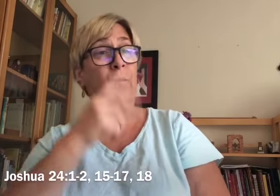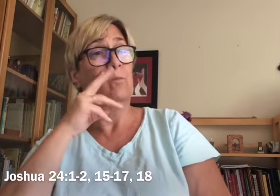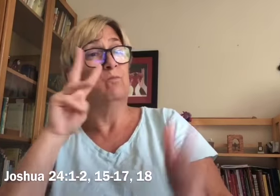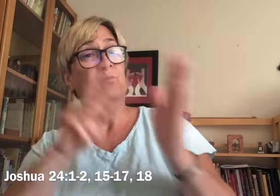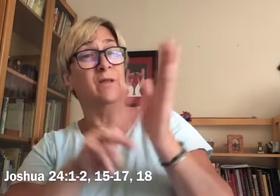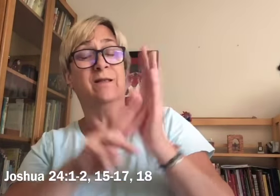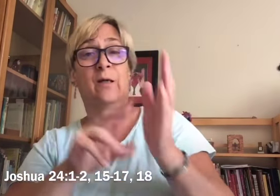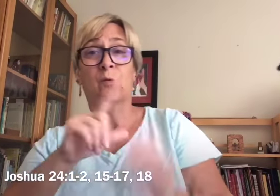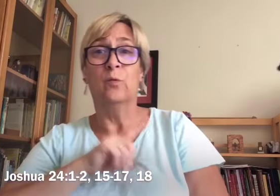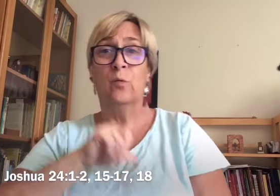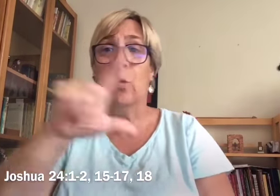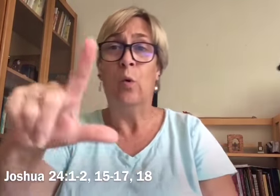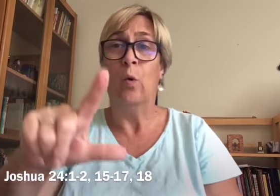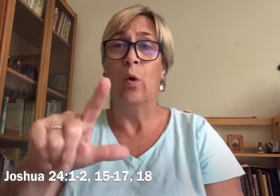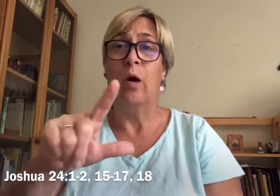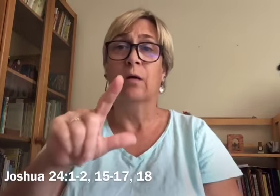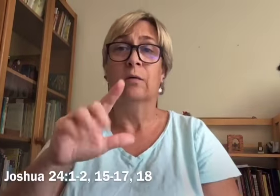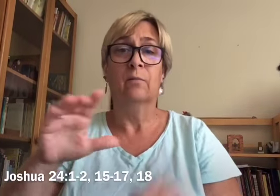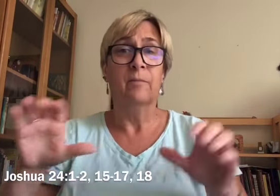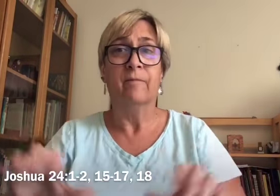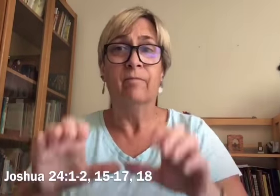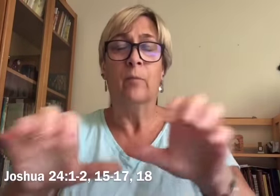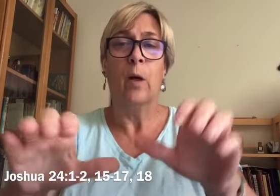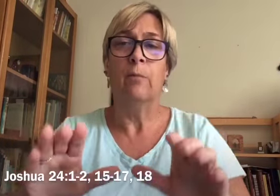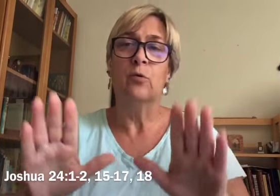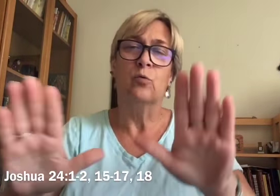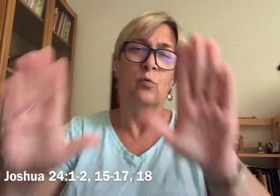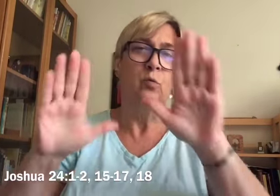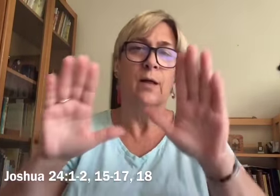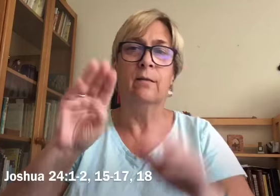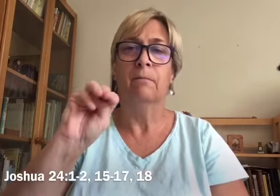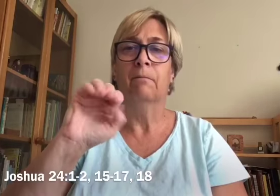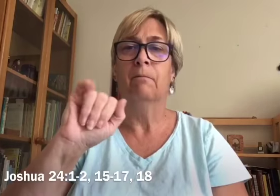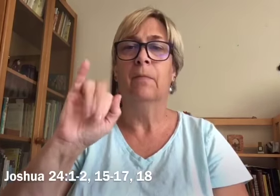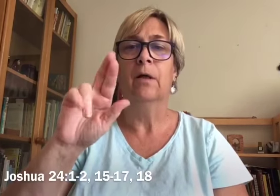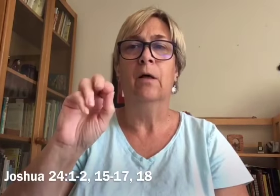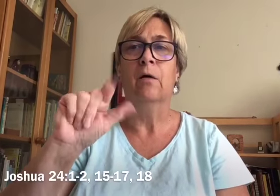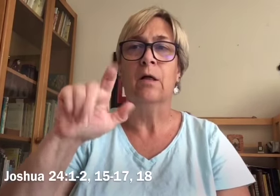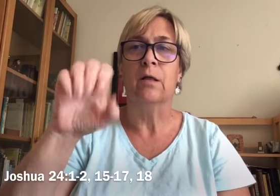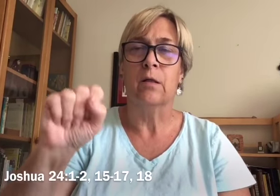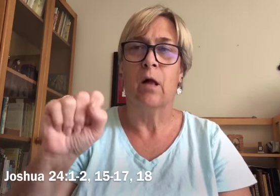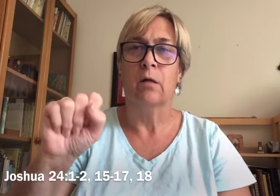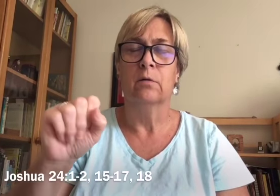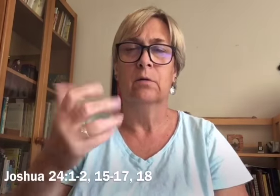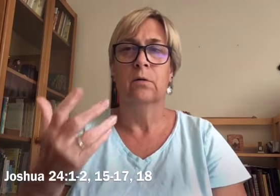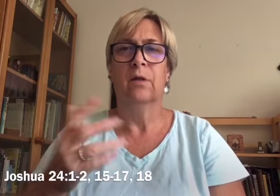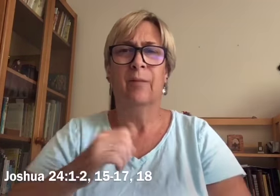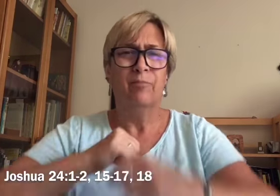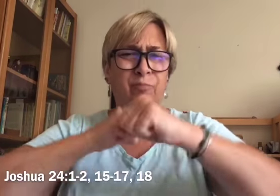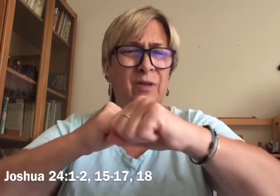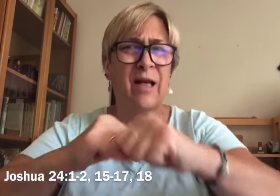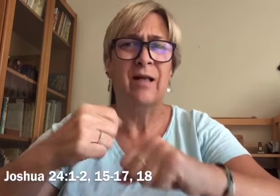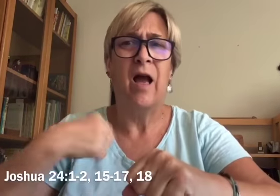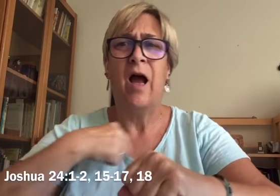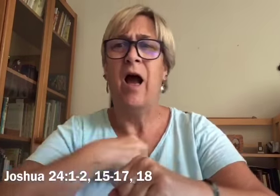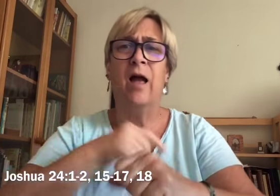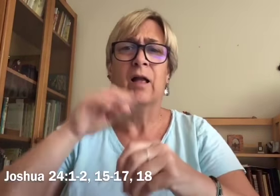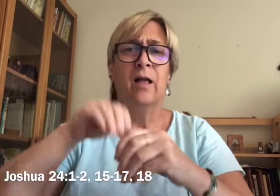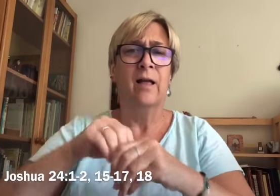He performed those great miracles before our very eyes and protected